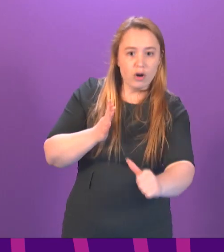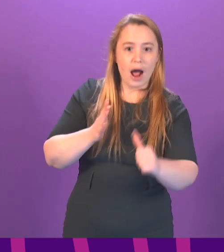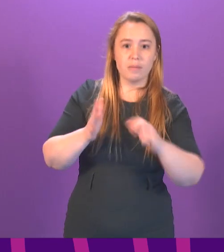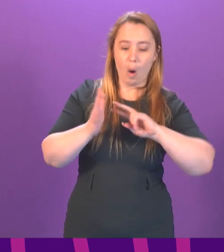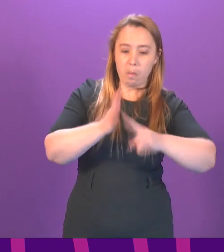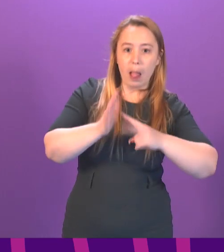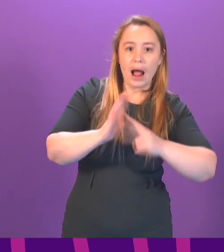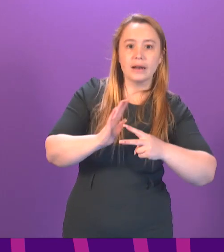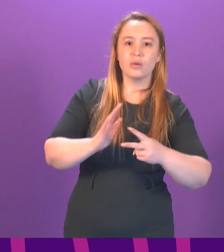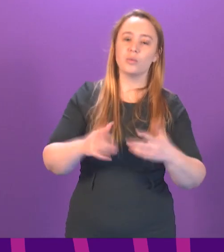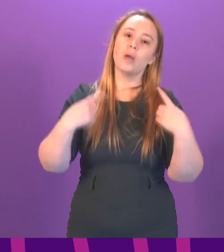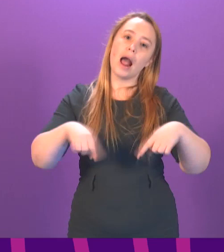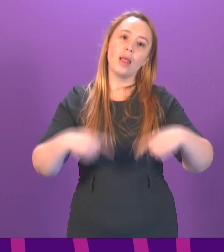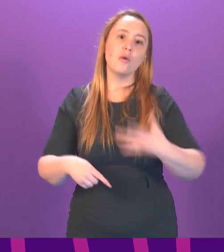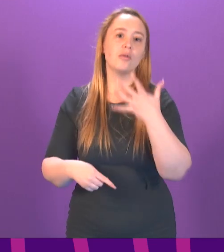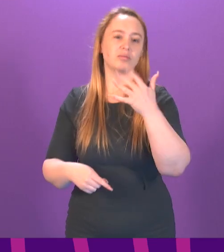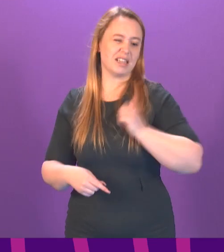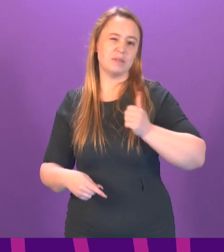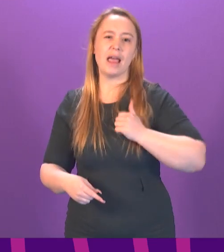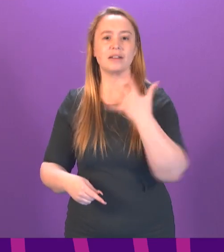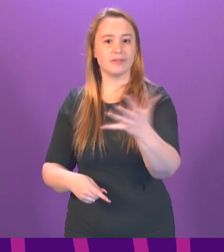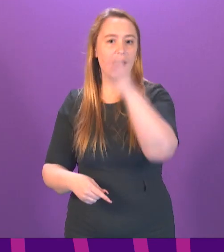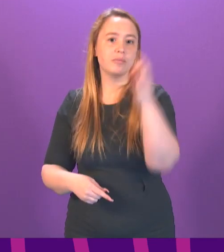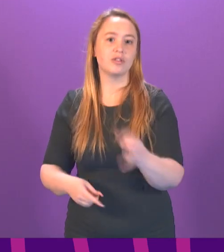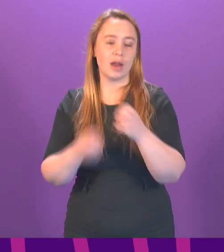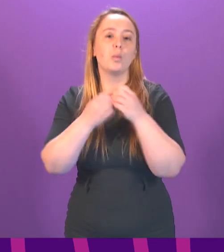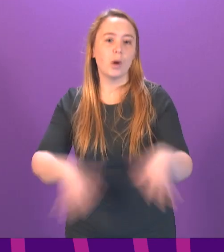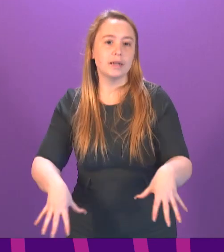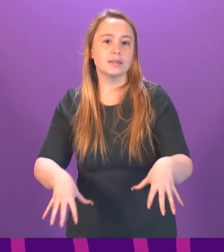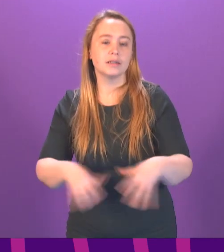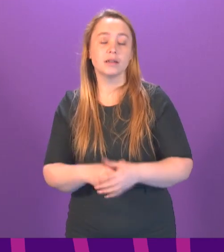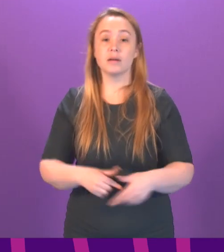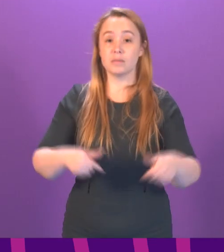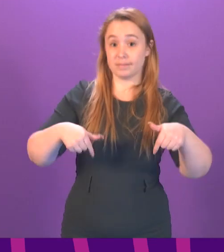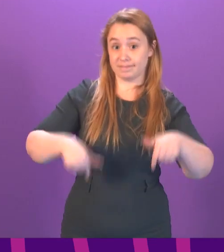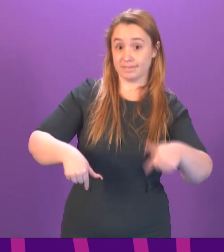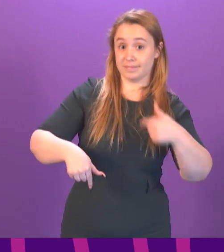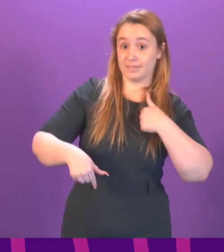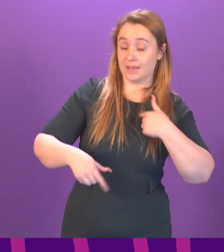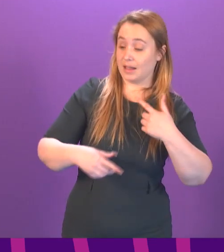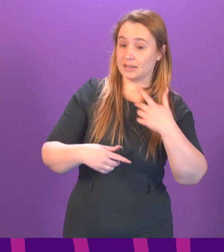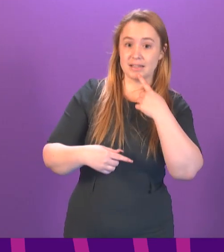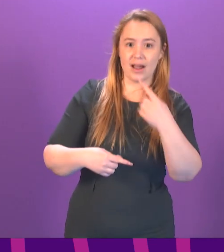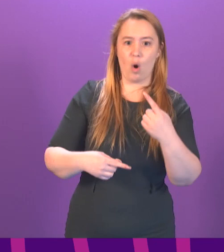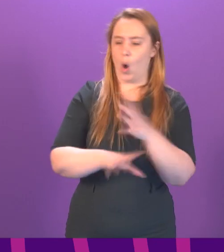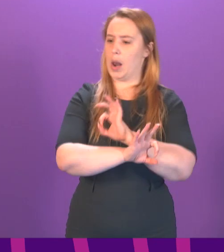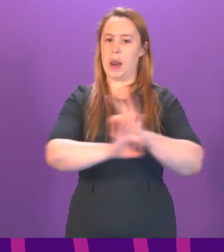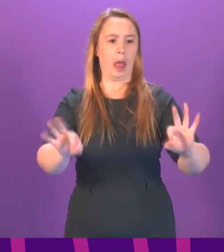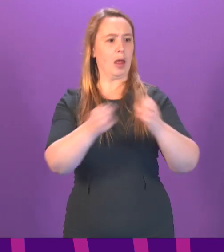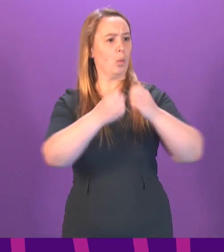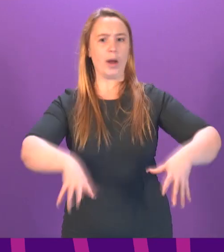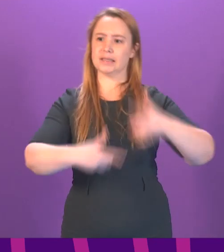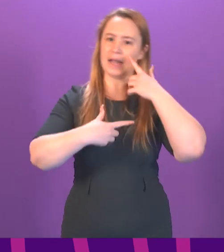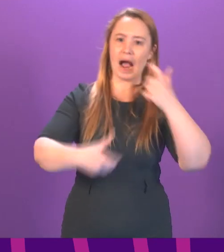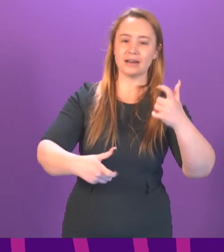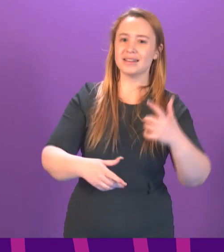cannot ever and I think most people using common sense would realise why stand here and say that there will not be wastage of a single drop because there